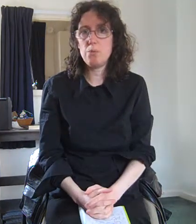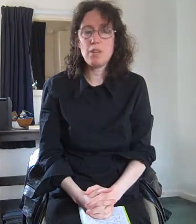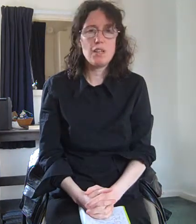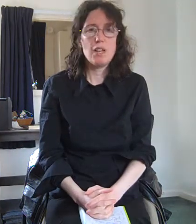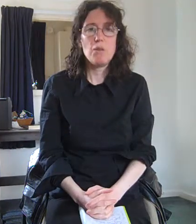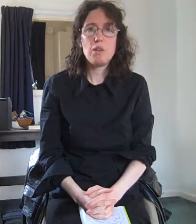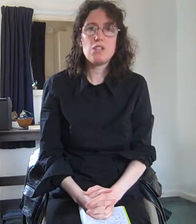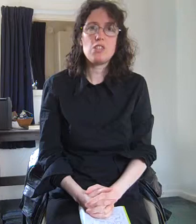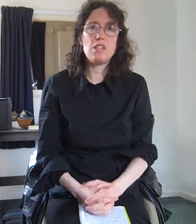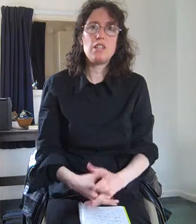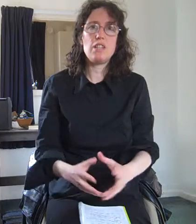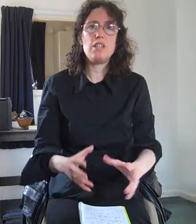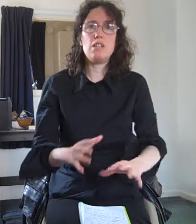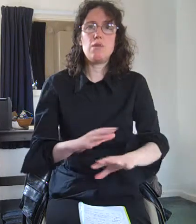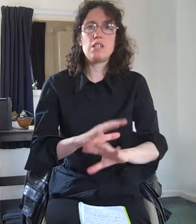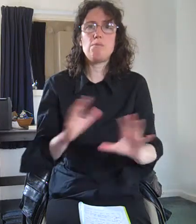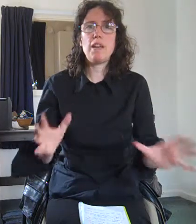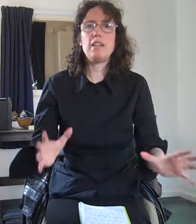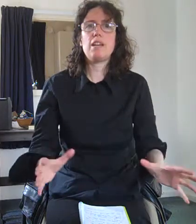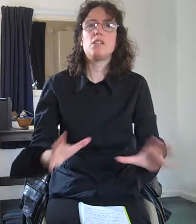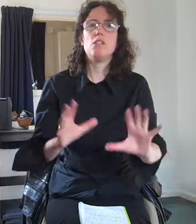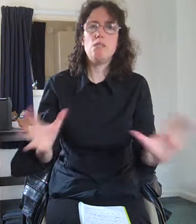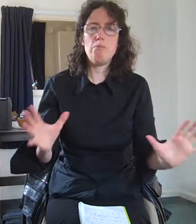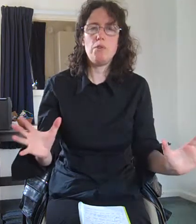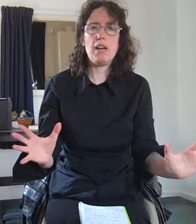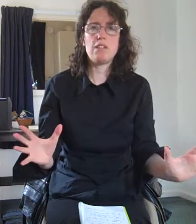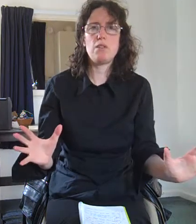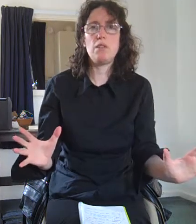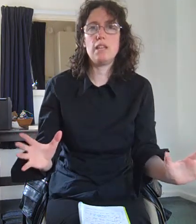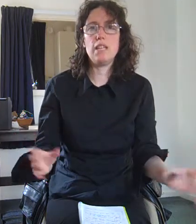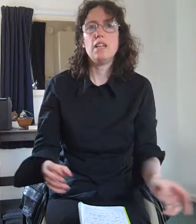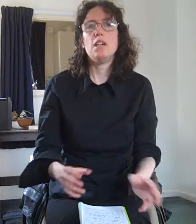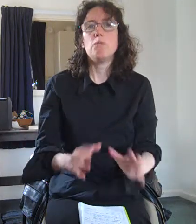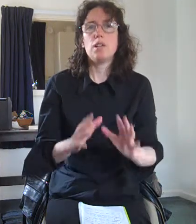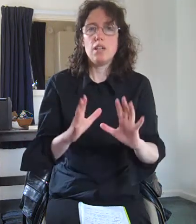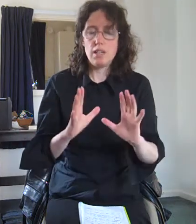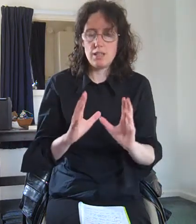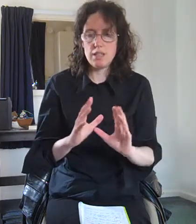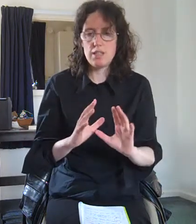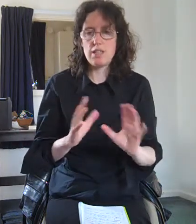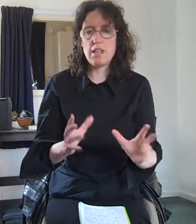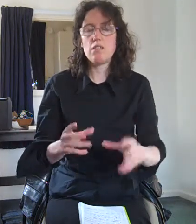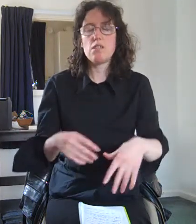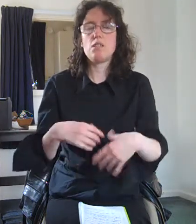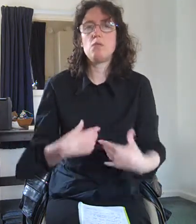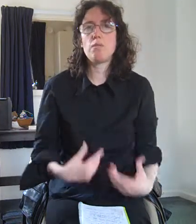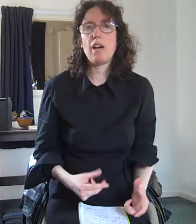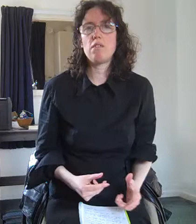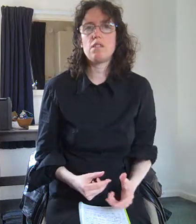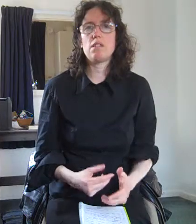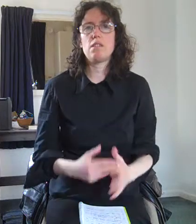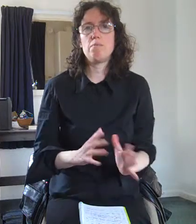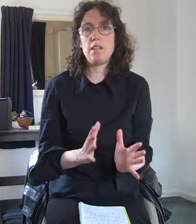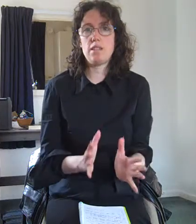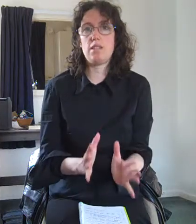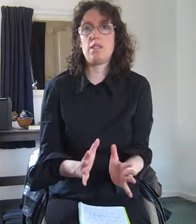which explain that a lot more adequately but today I'm going to talk about the myths